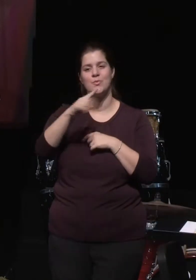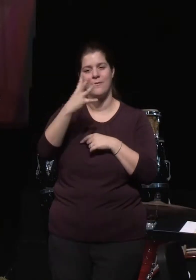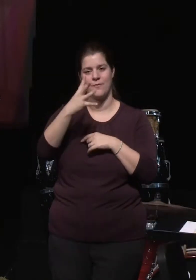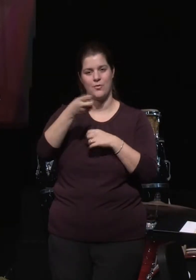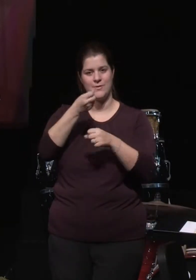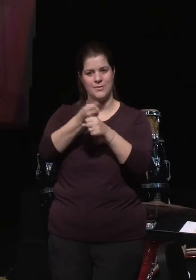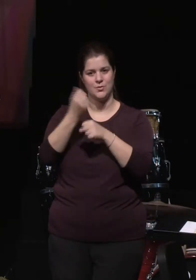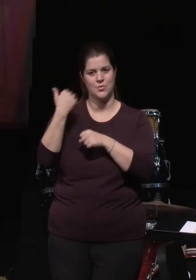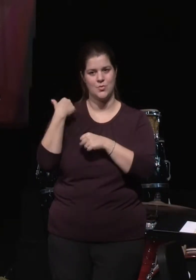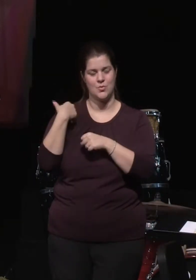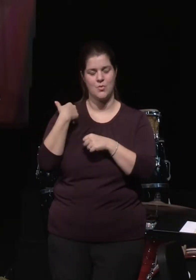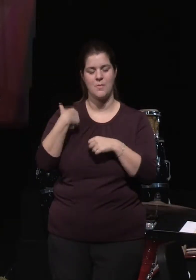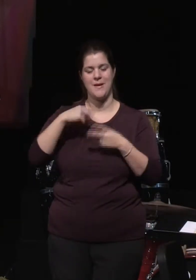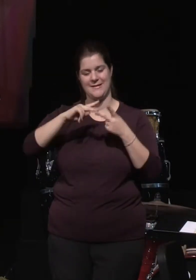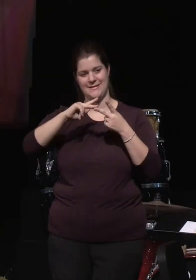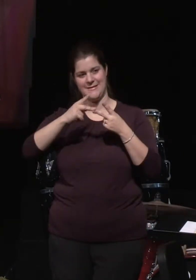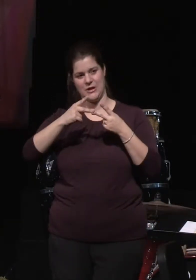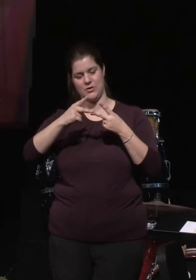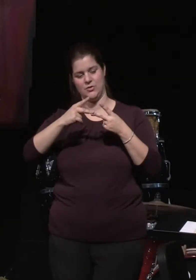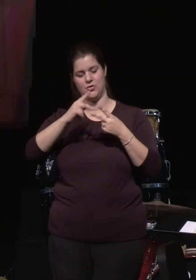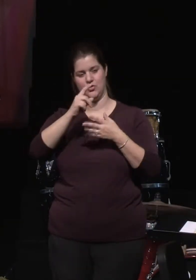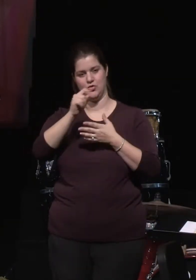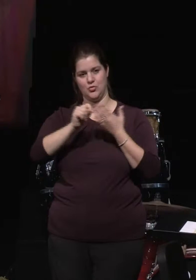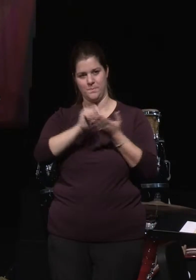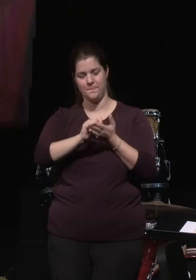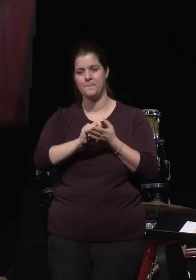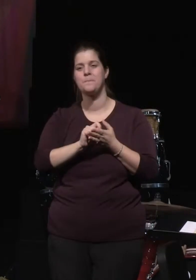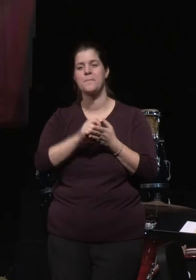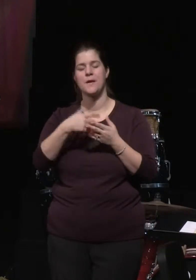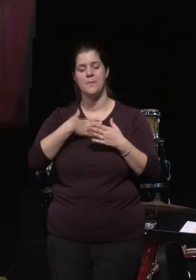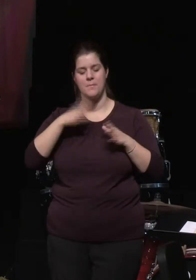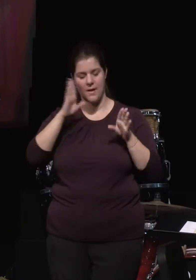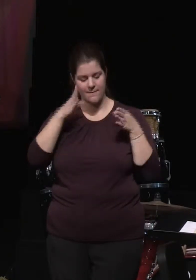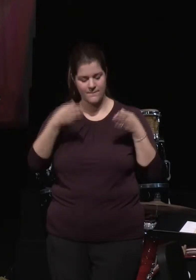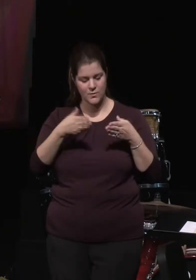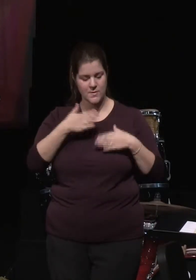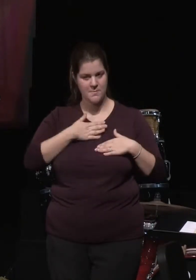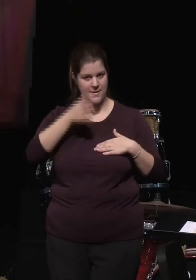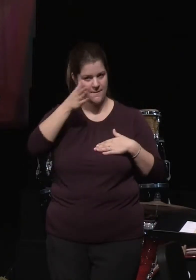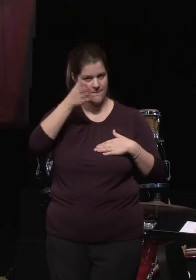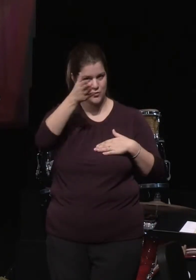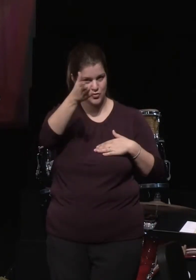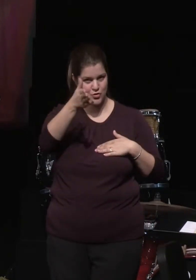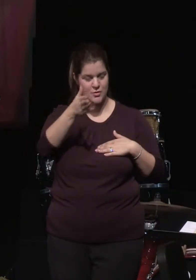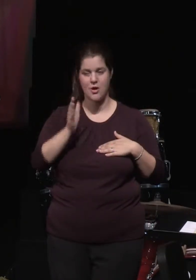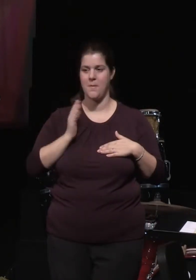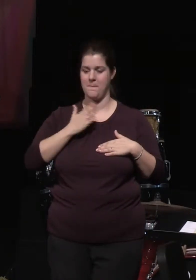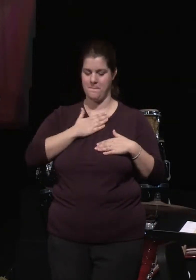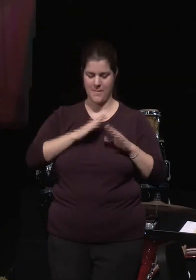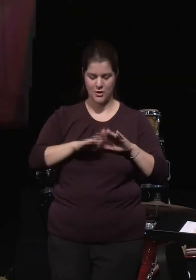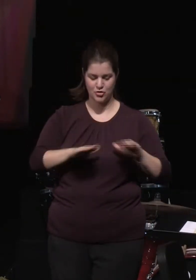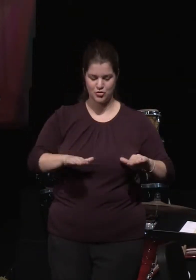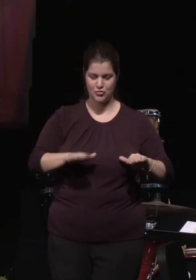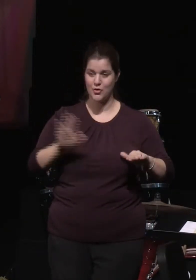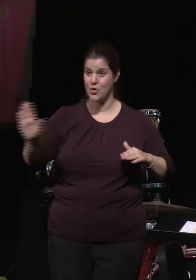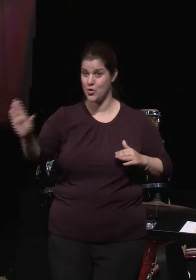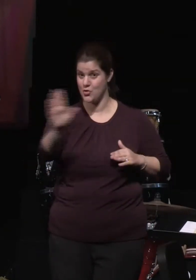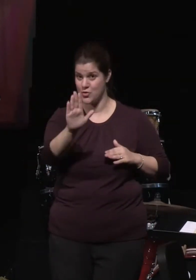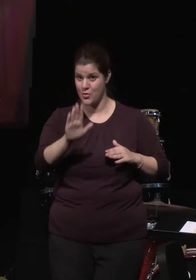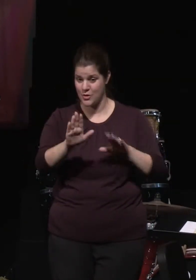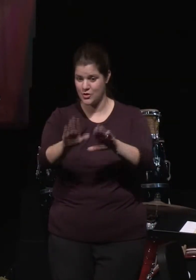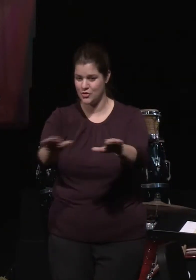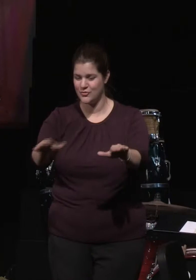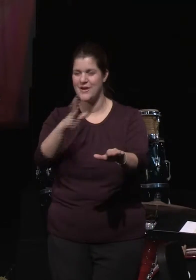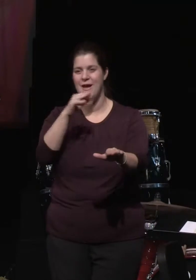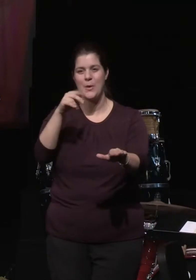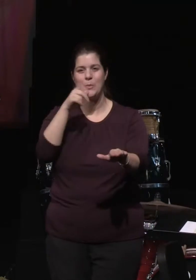focus was on our future. It was on my children, it was on your children, and it was on our children that we had